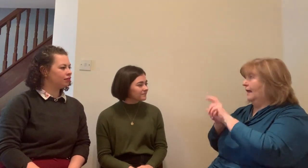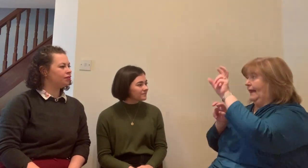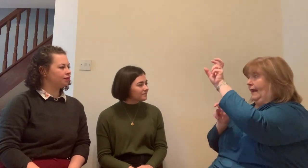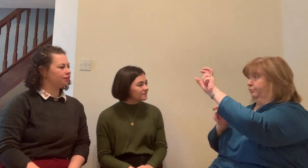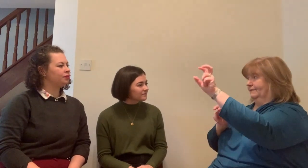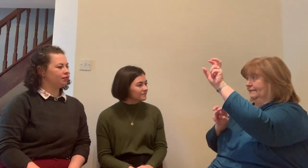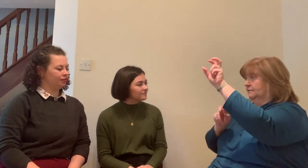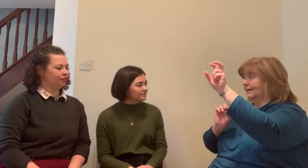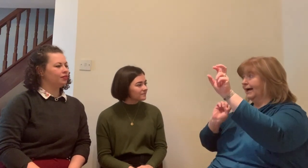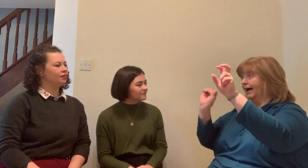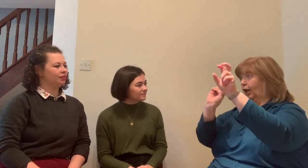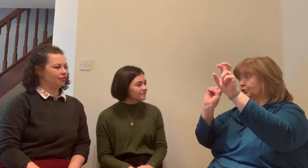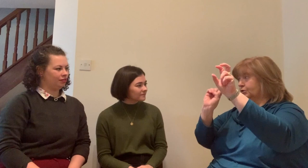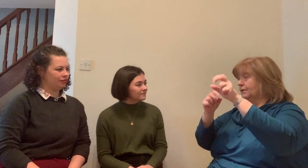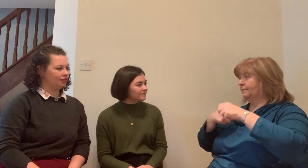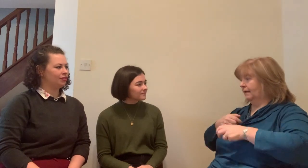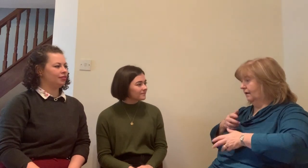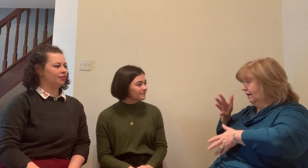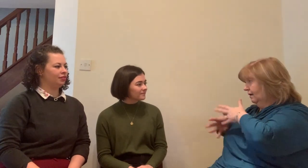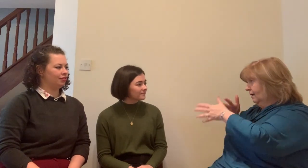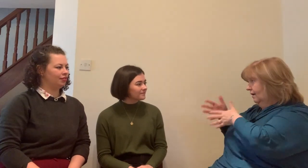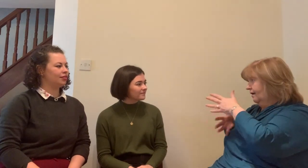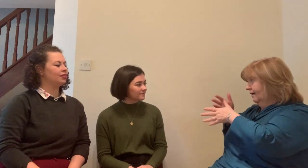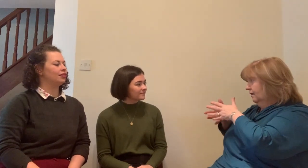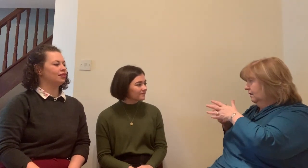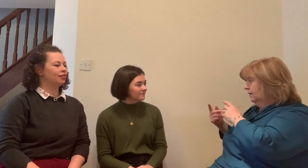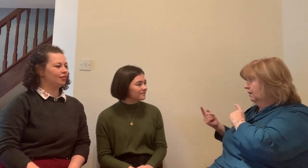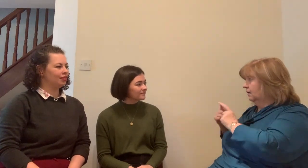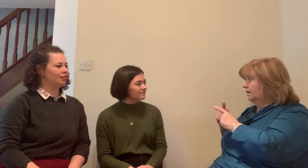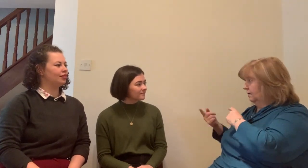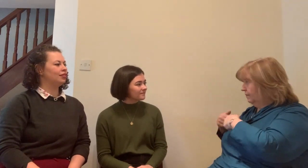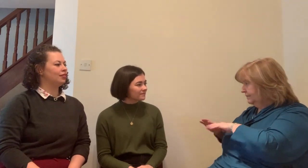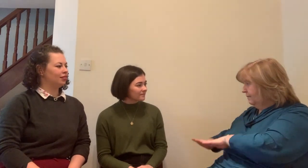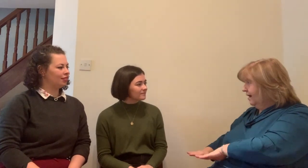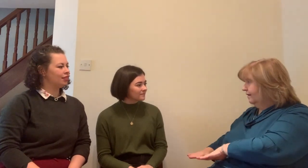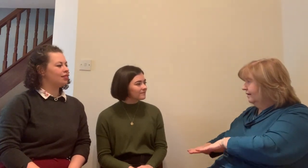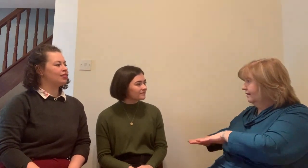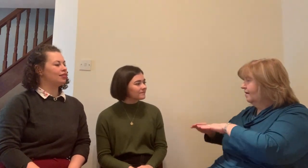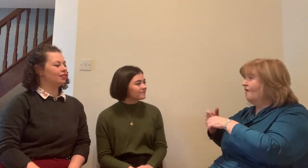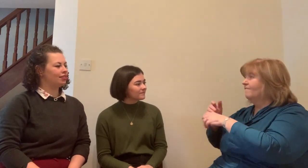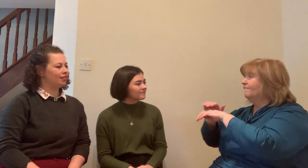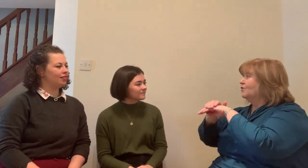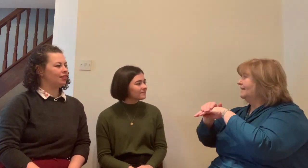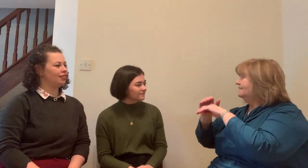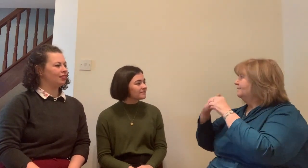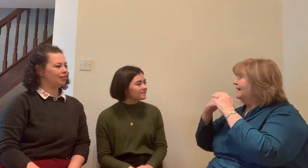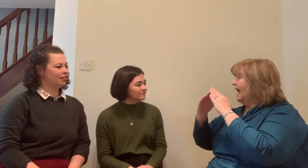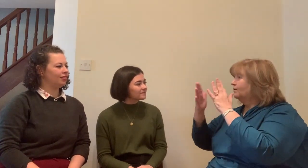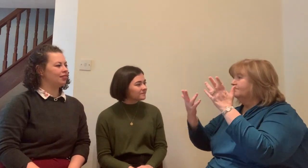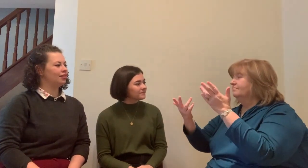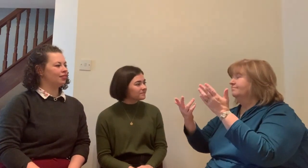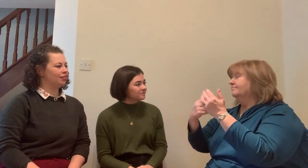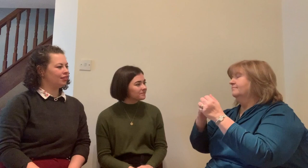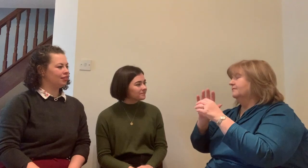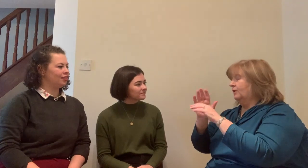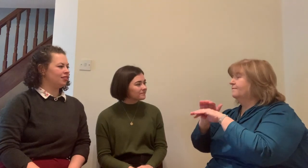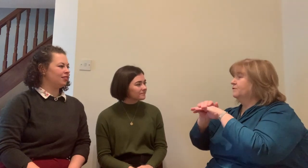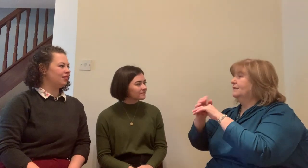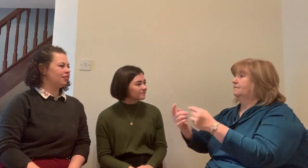on the board in English. I would try and kind of take that in and within the class we would interpret for each other and oftentimes when the teacher would look at me